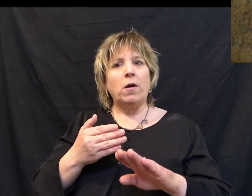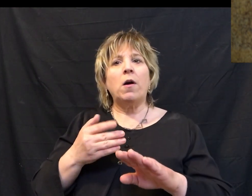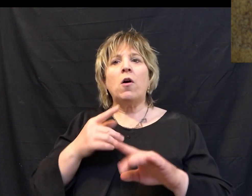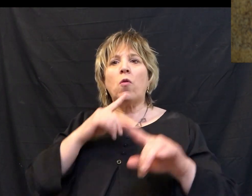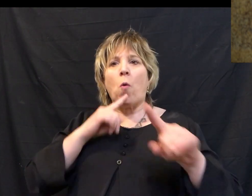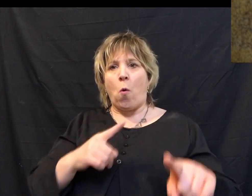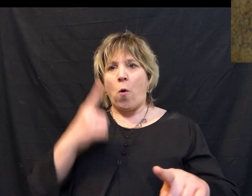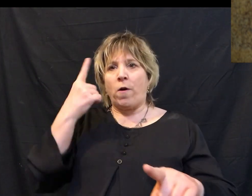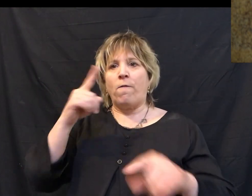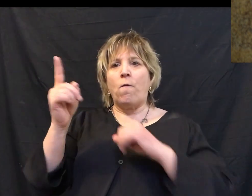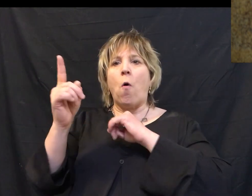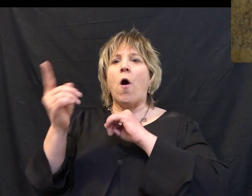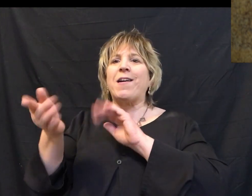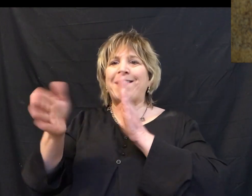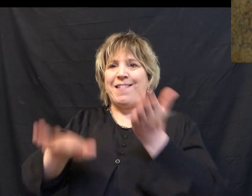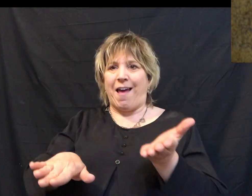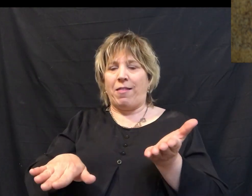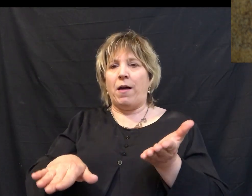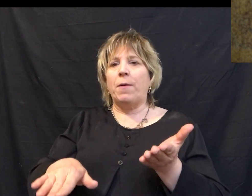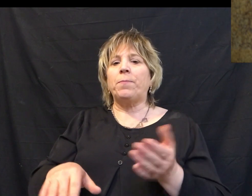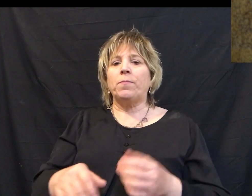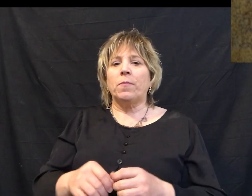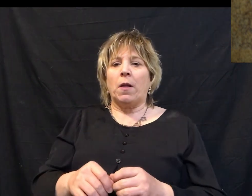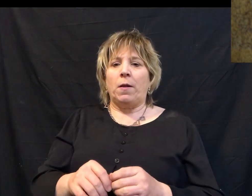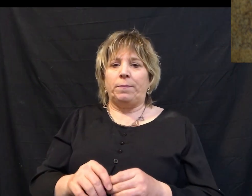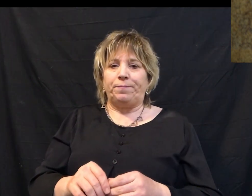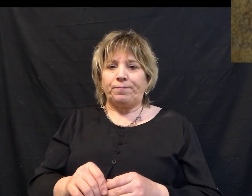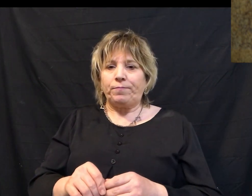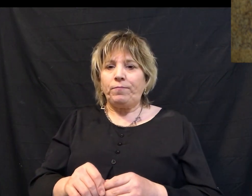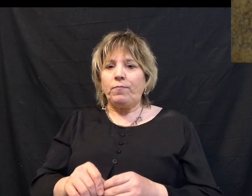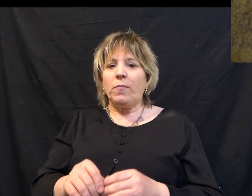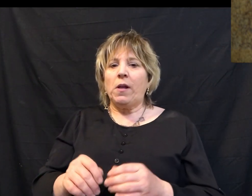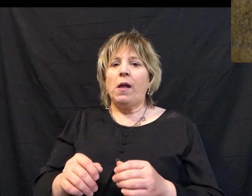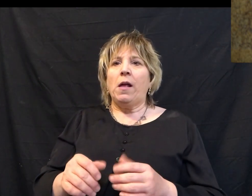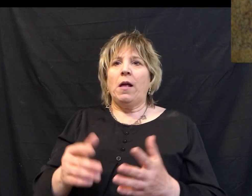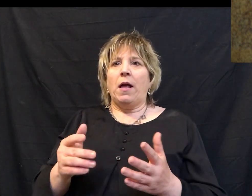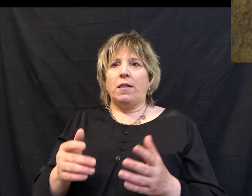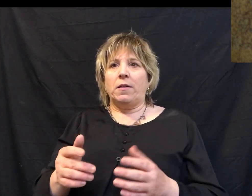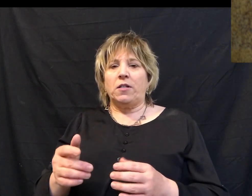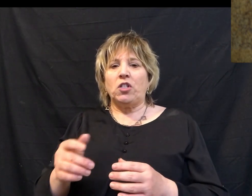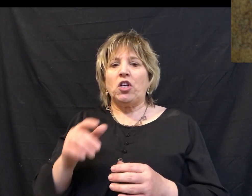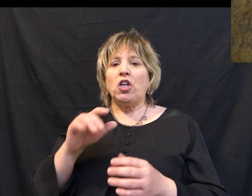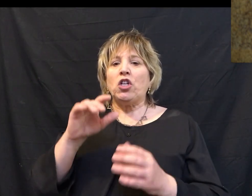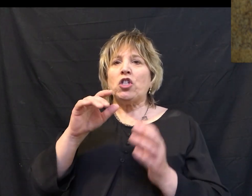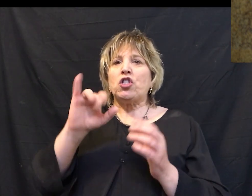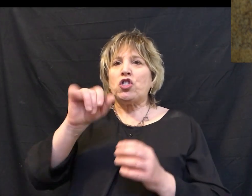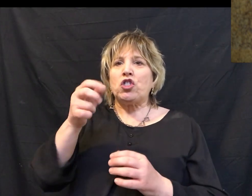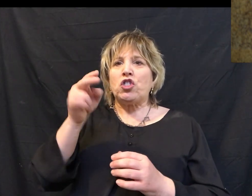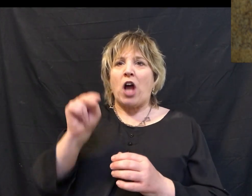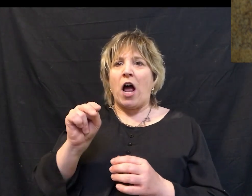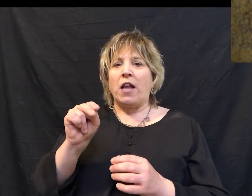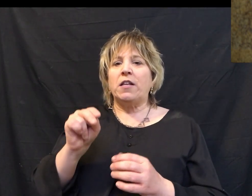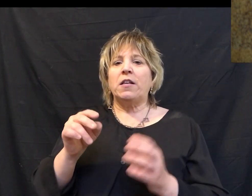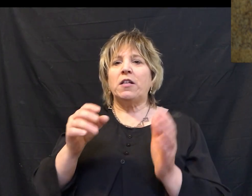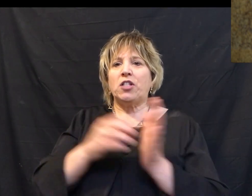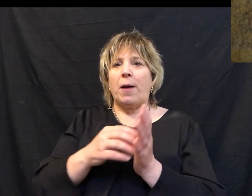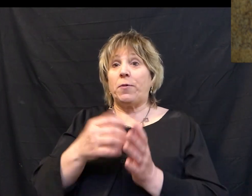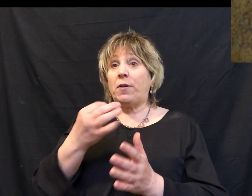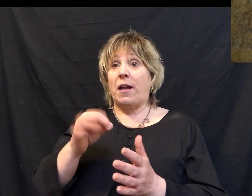sentence is handed down. And I want to read through this with you guys as we close out our time together in John chapter 19 and